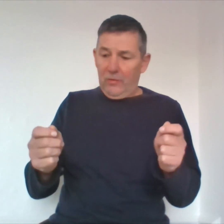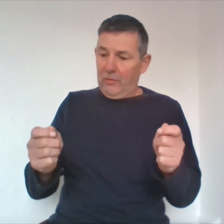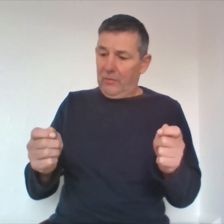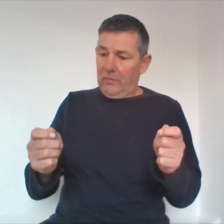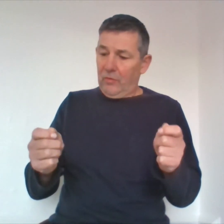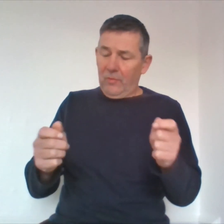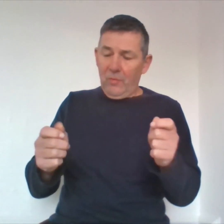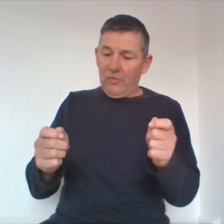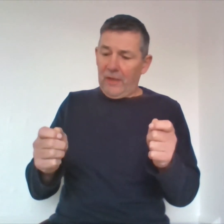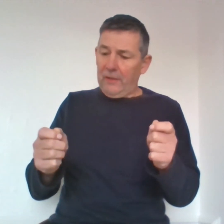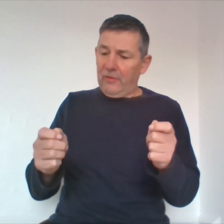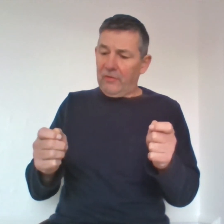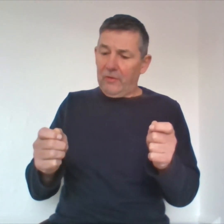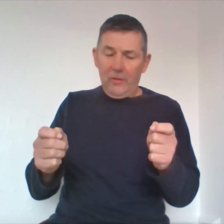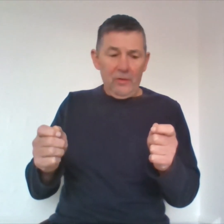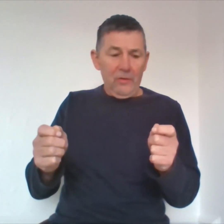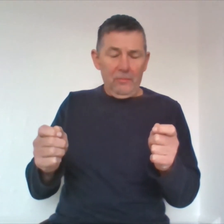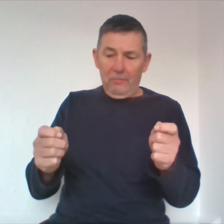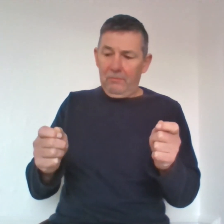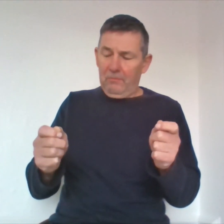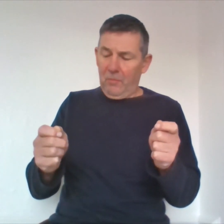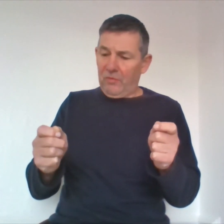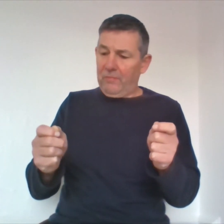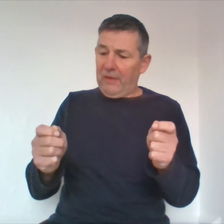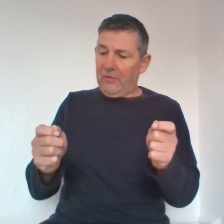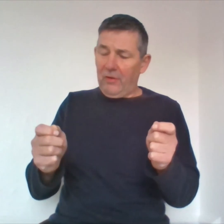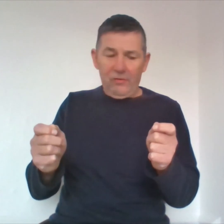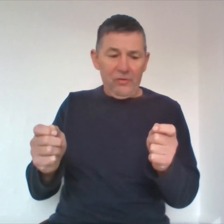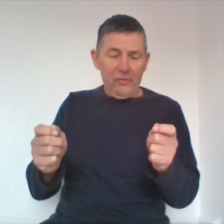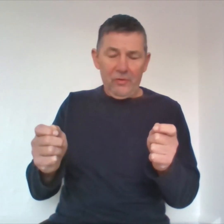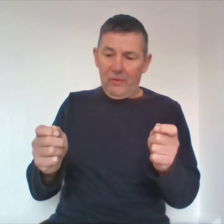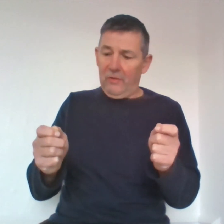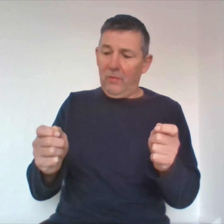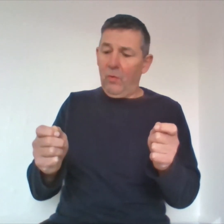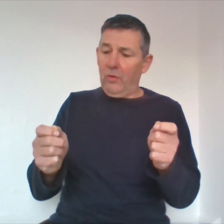to the most kindest most best nurse in the world